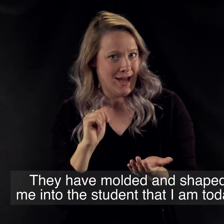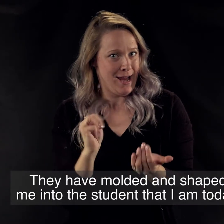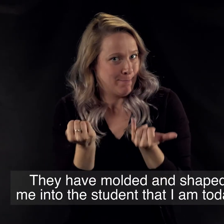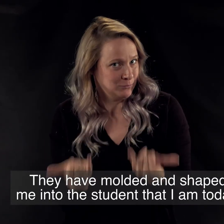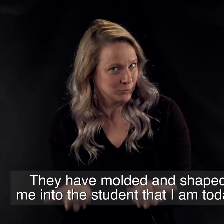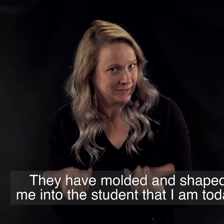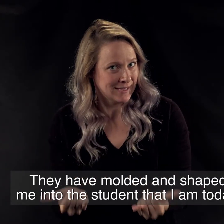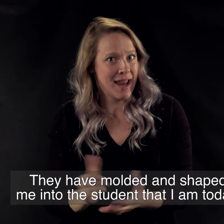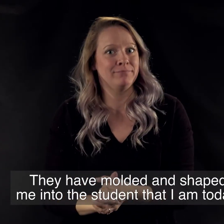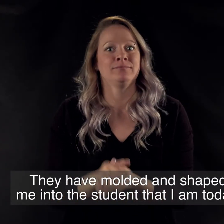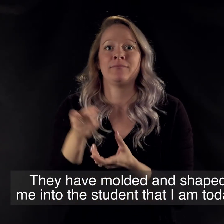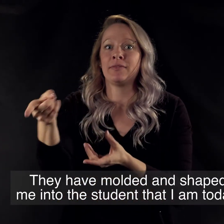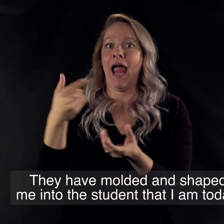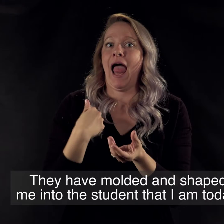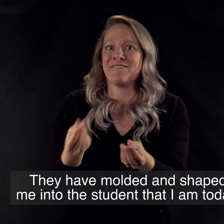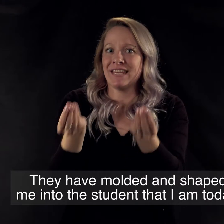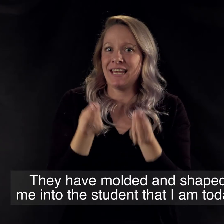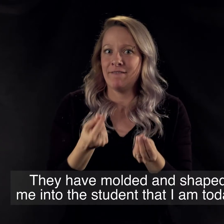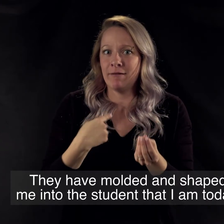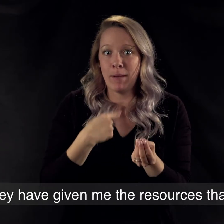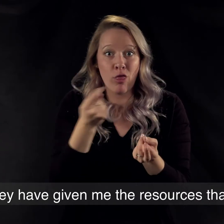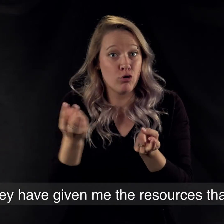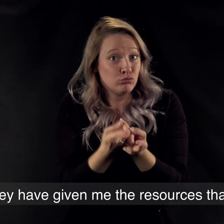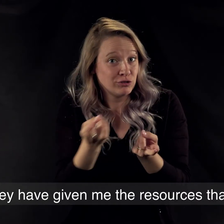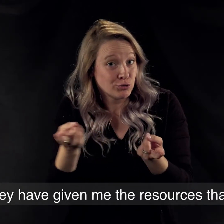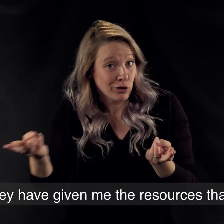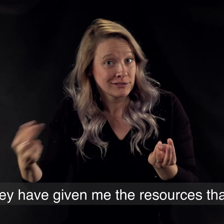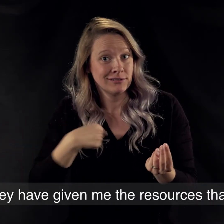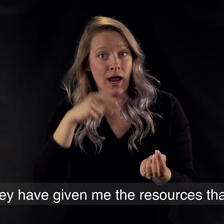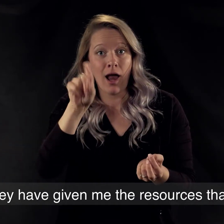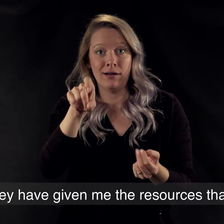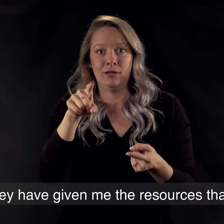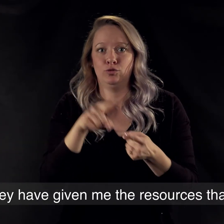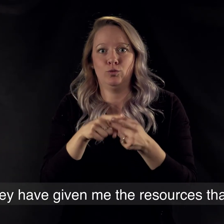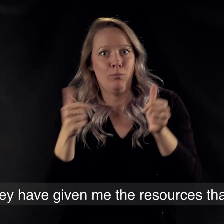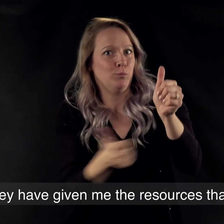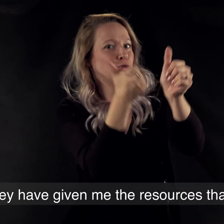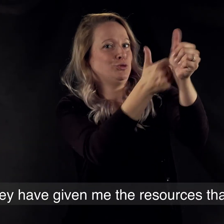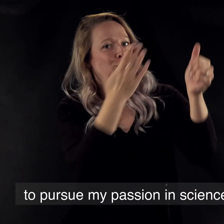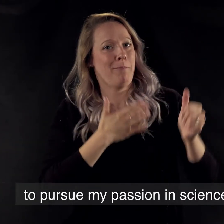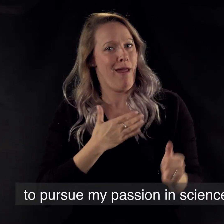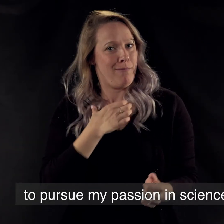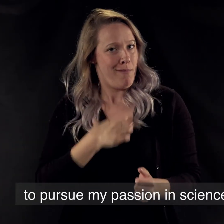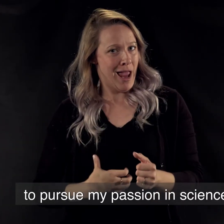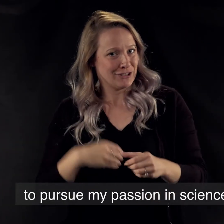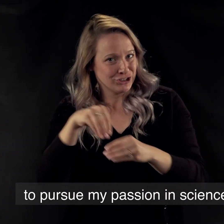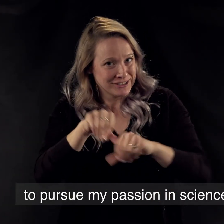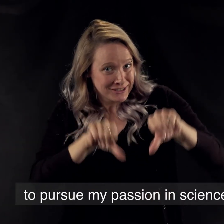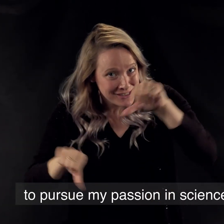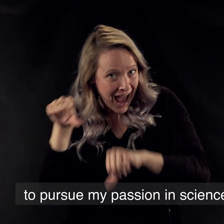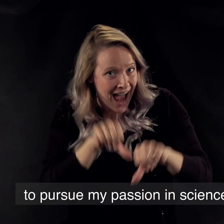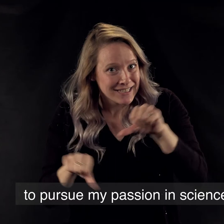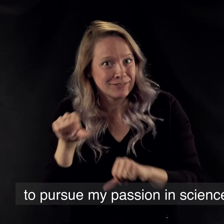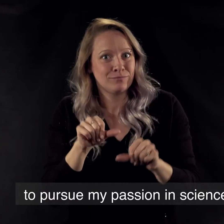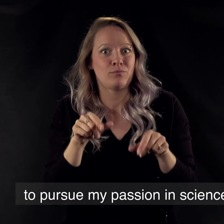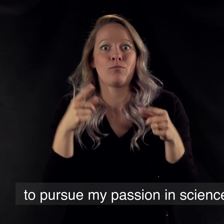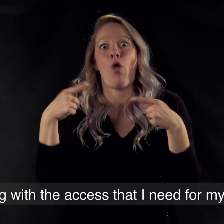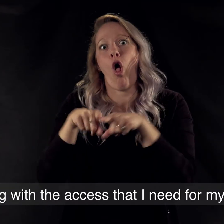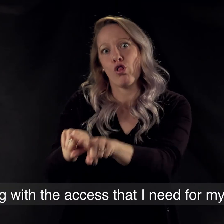they have given me the resources that I need to pursue my passion in science along